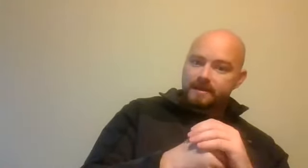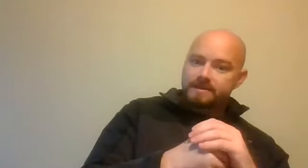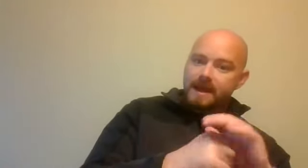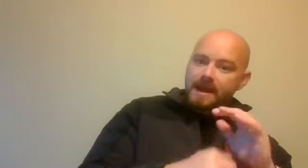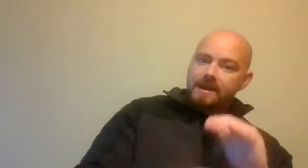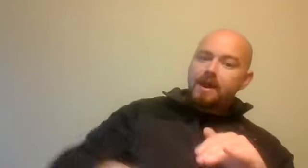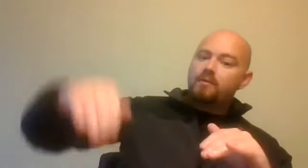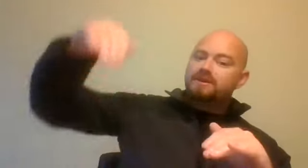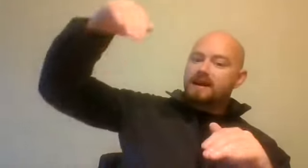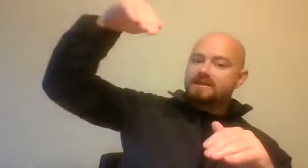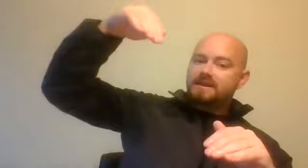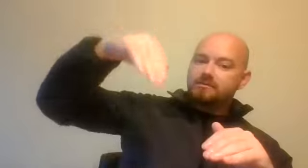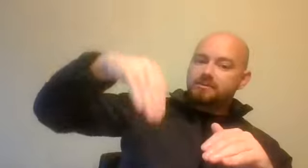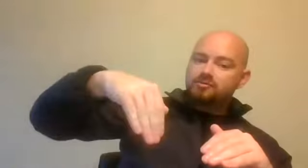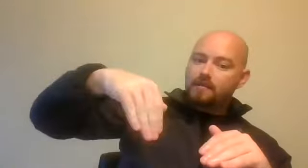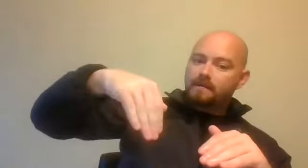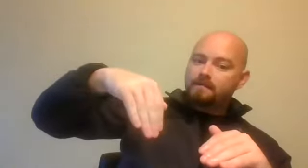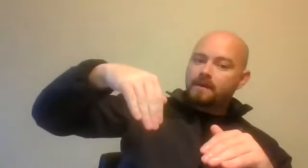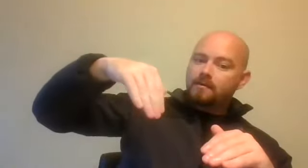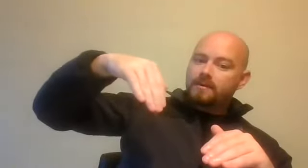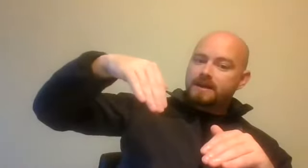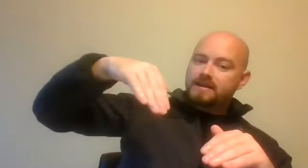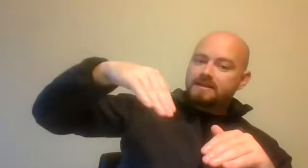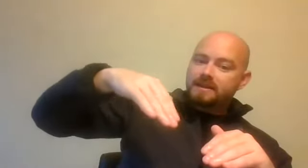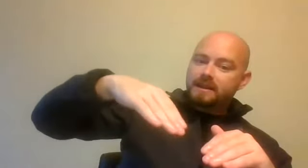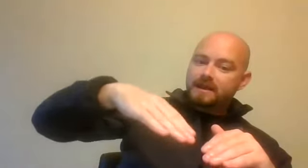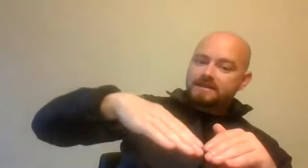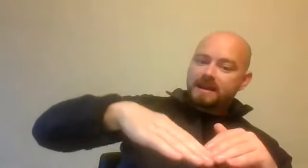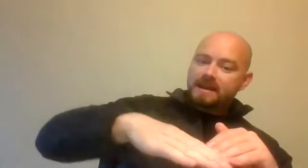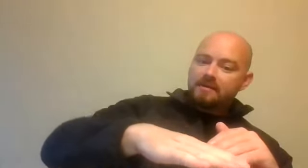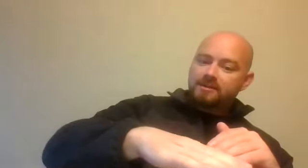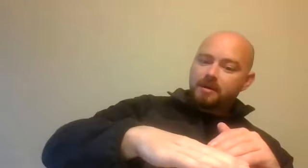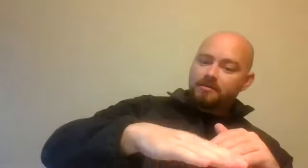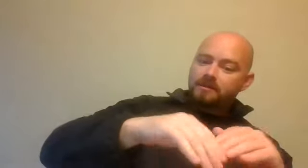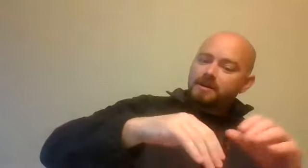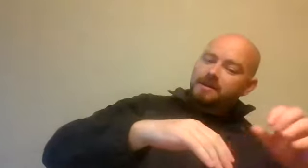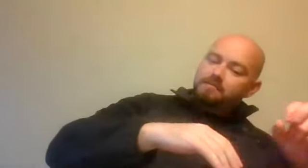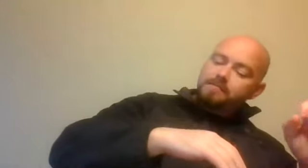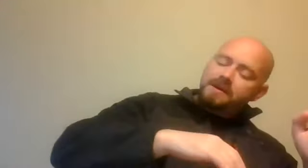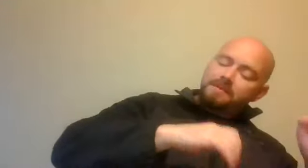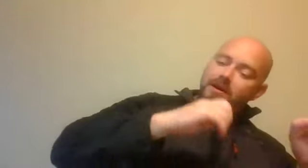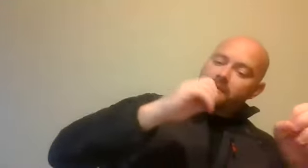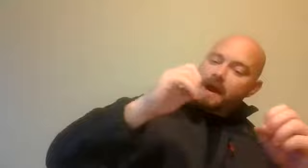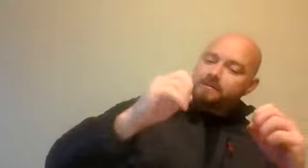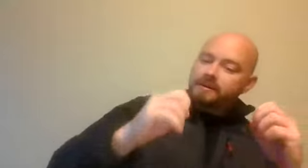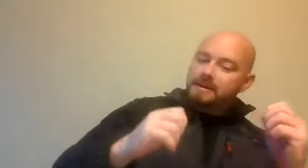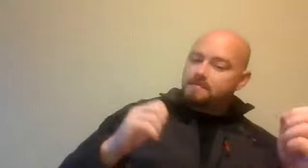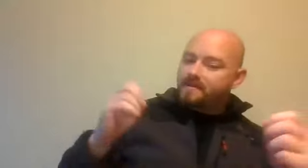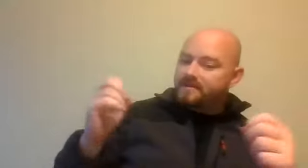place. Now we start to see numbers dropping. We start to see studying out at the bottom. People going back to a little bit of a